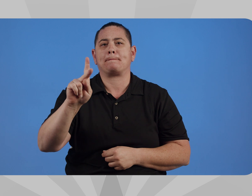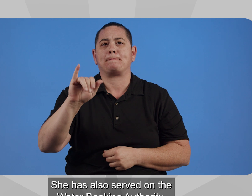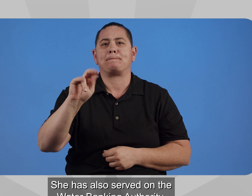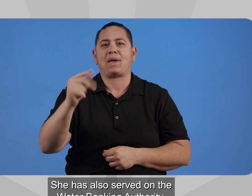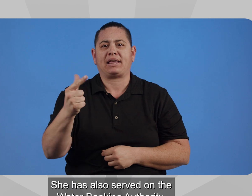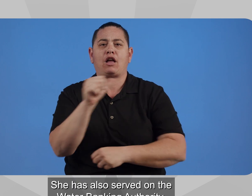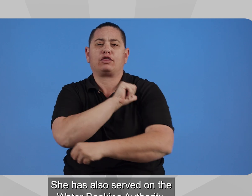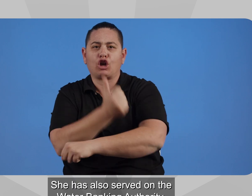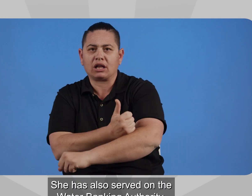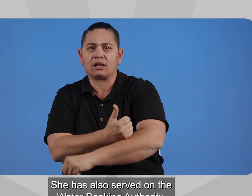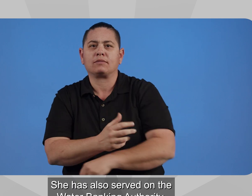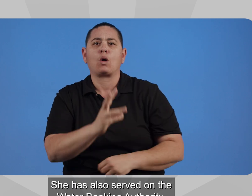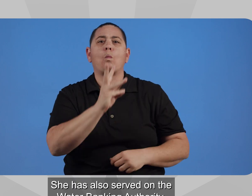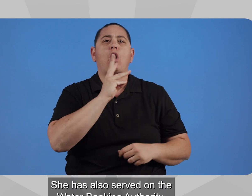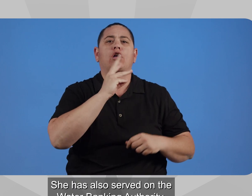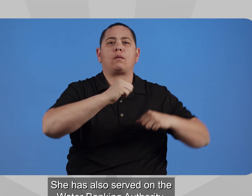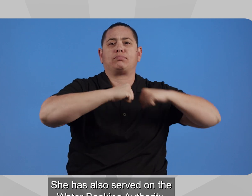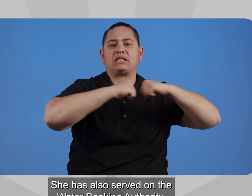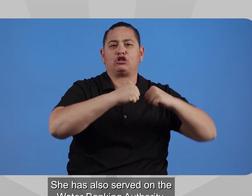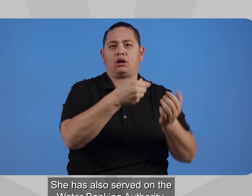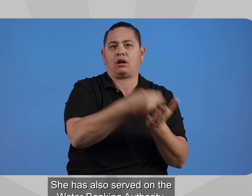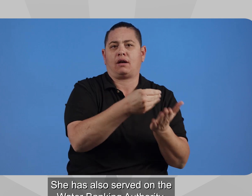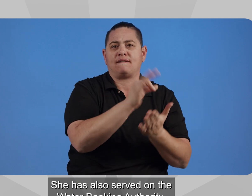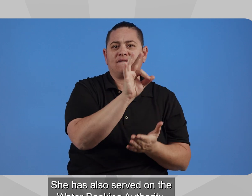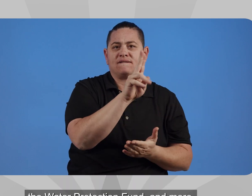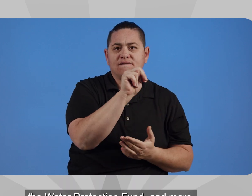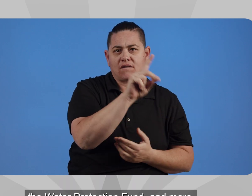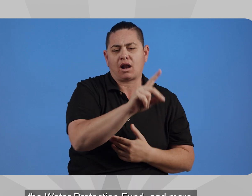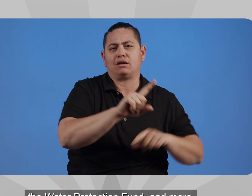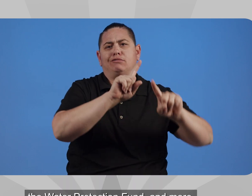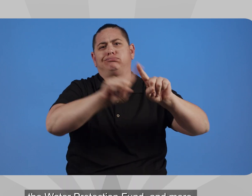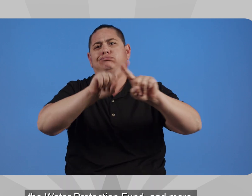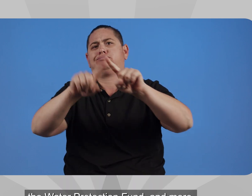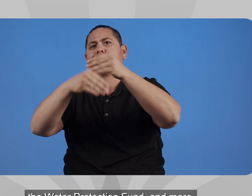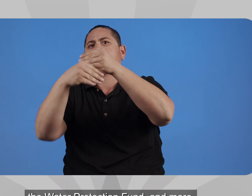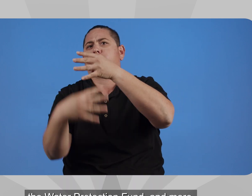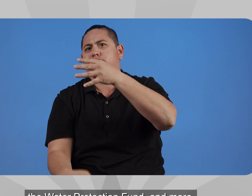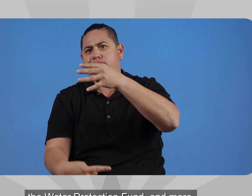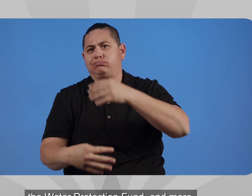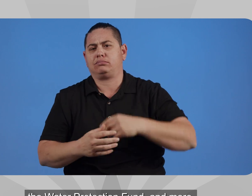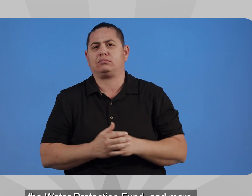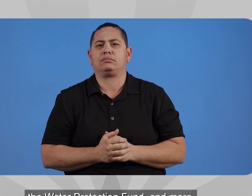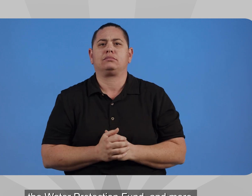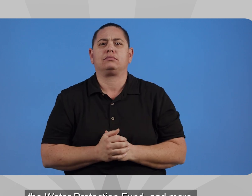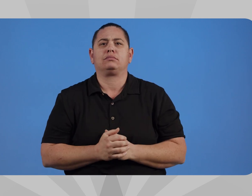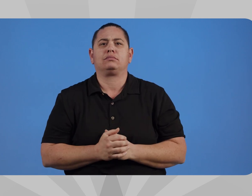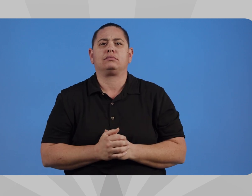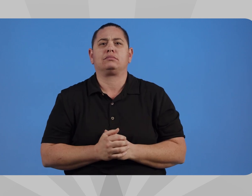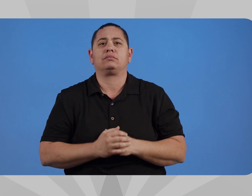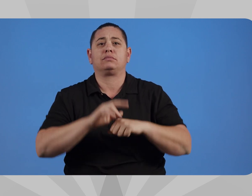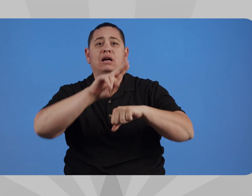She has also served on the Water Banking Authority, the Water Protection Fund, and more.